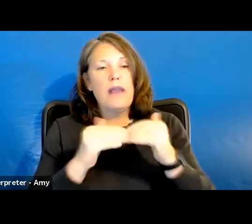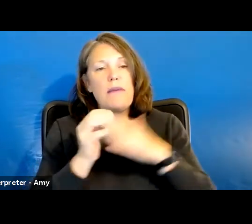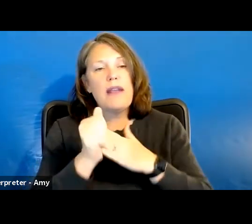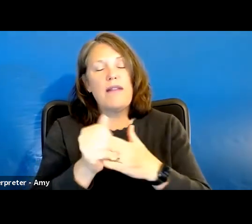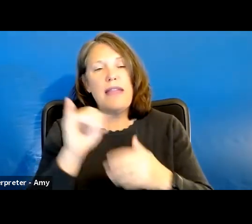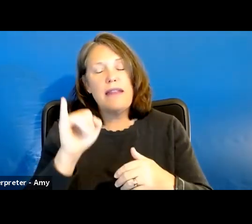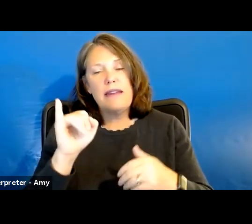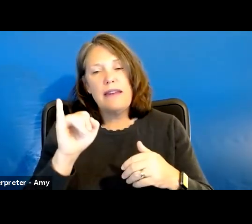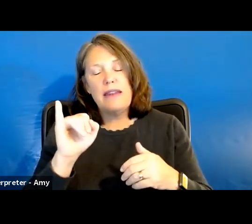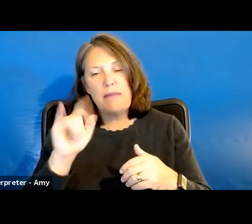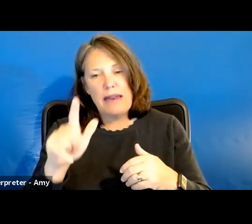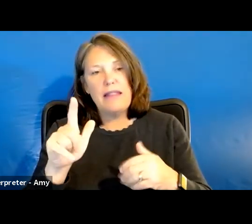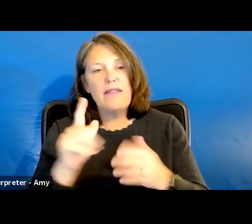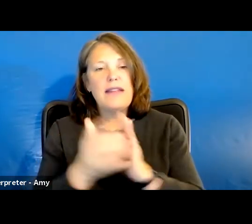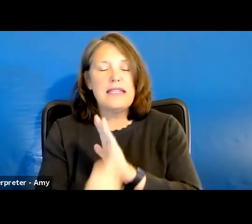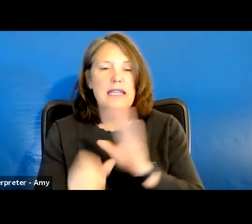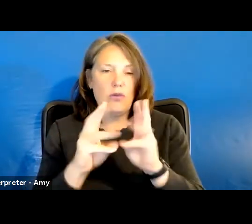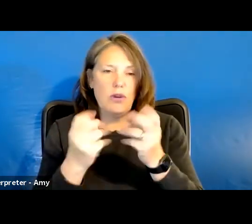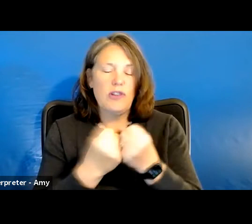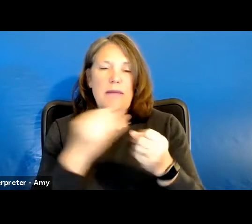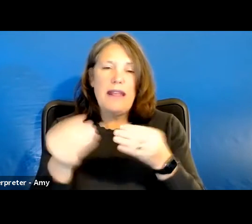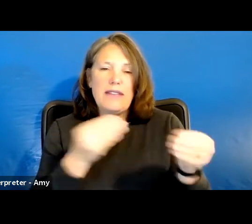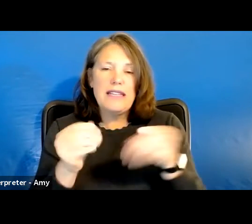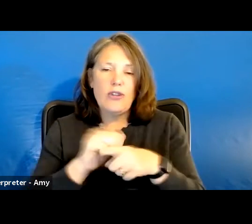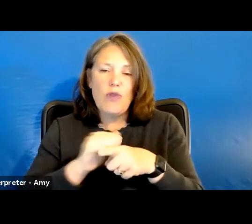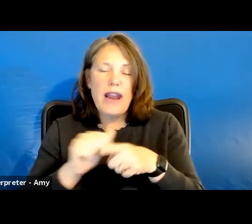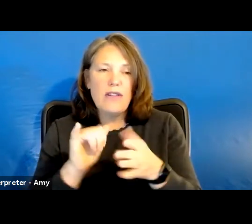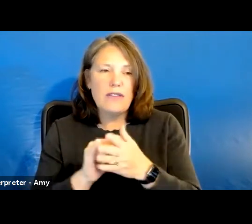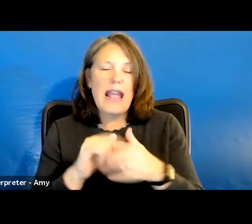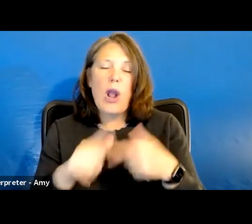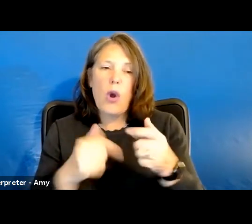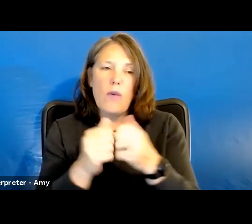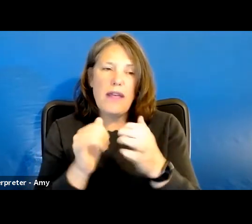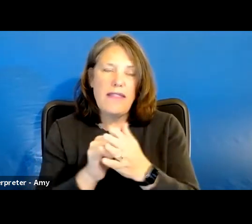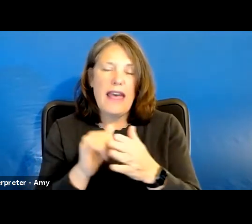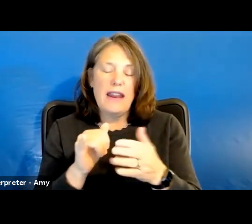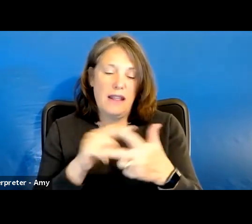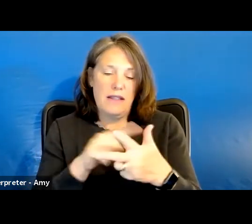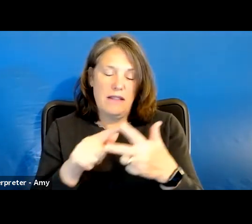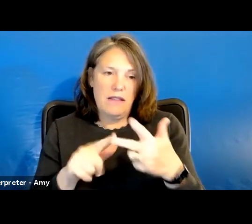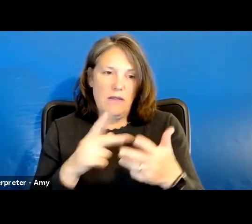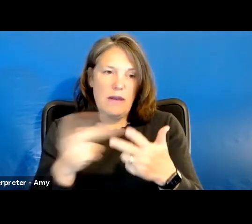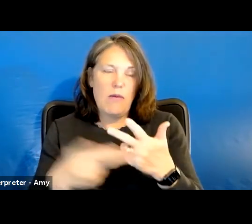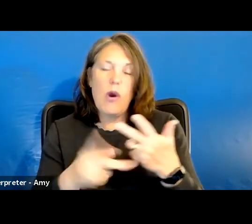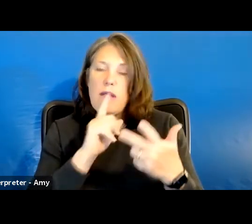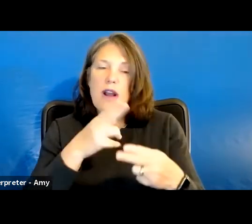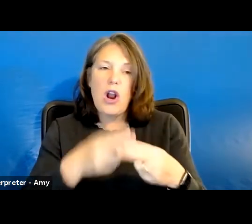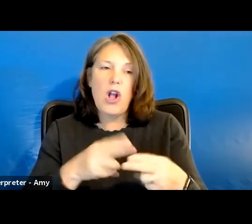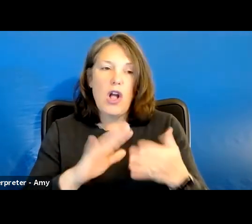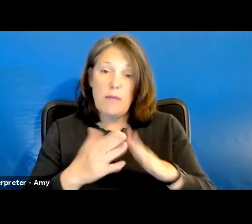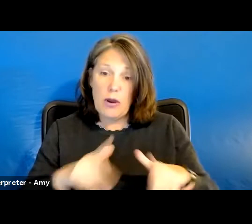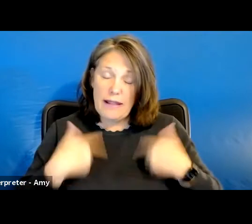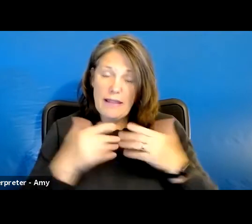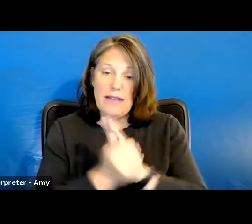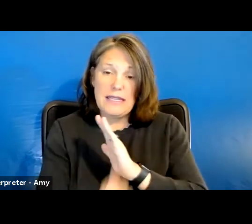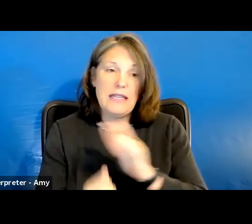skills workshops and facilitator trainings that go along with those. The three programs are called community living